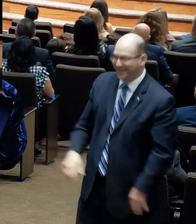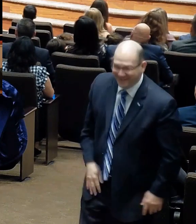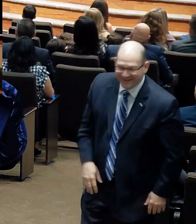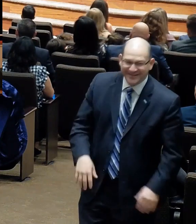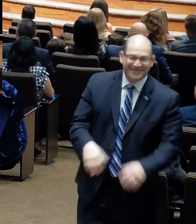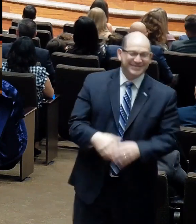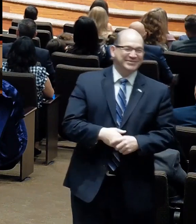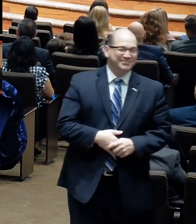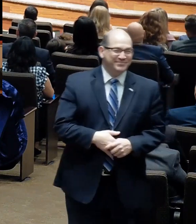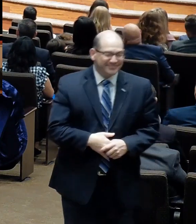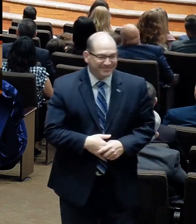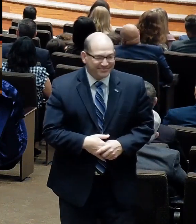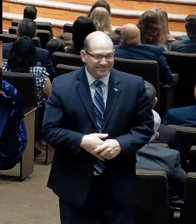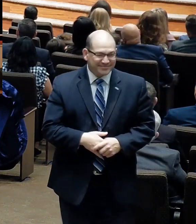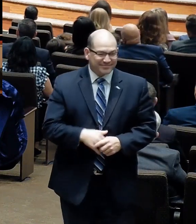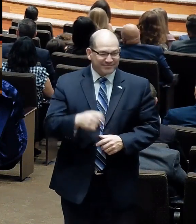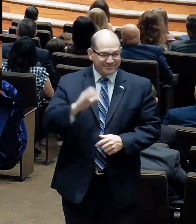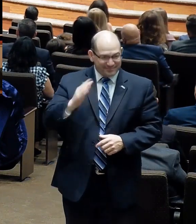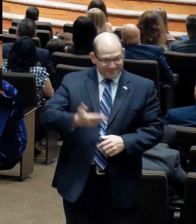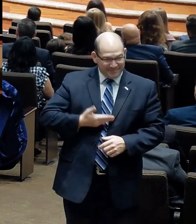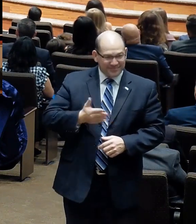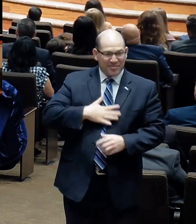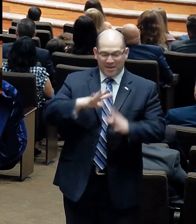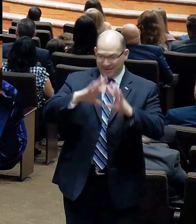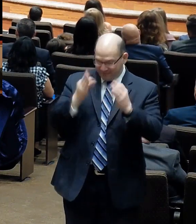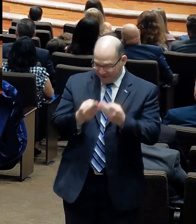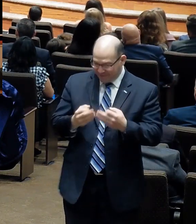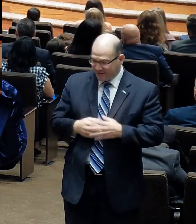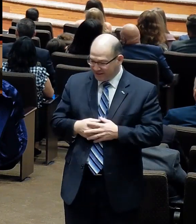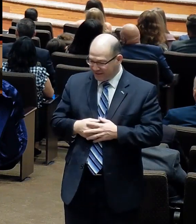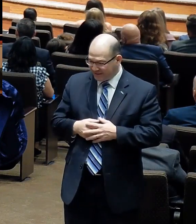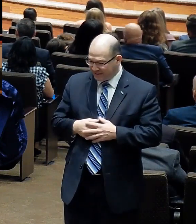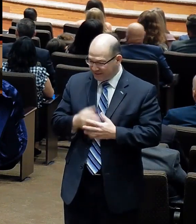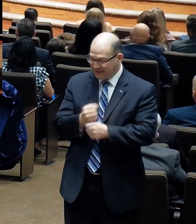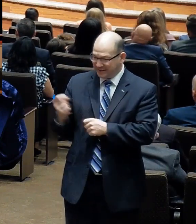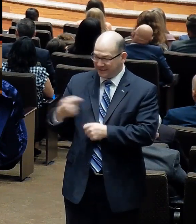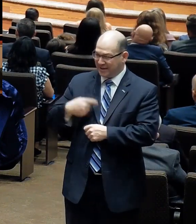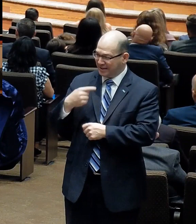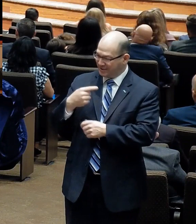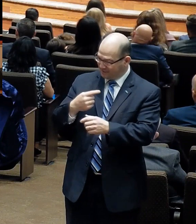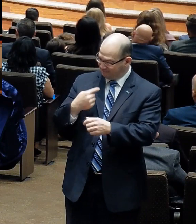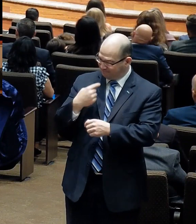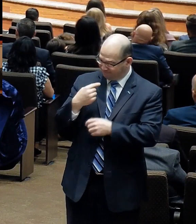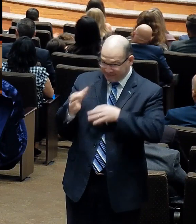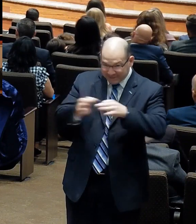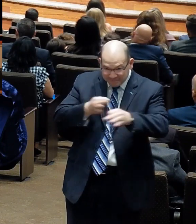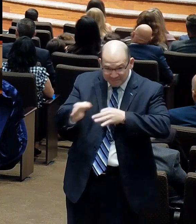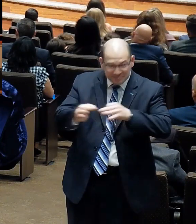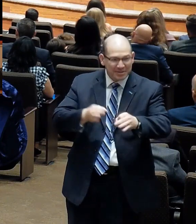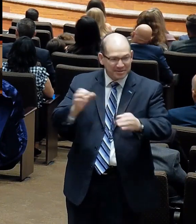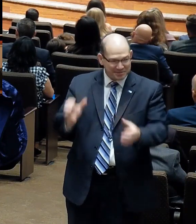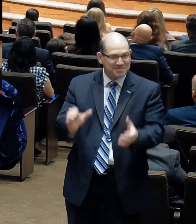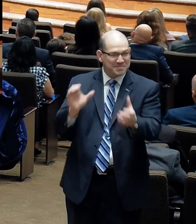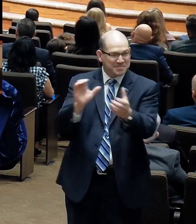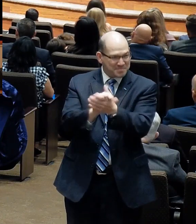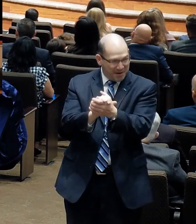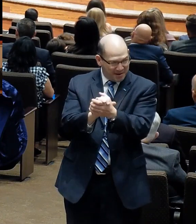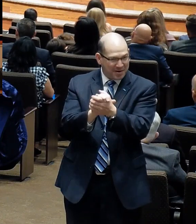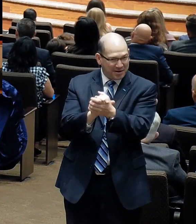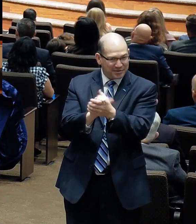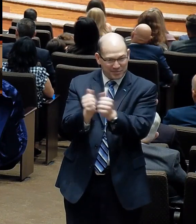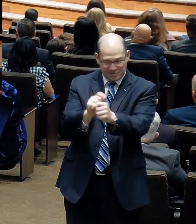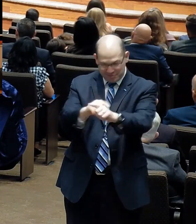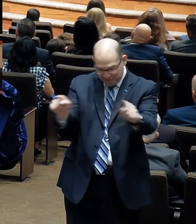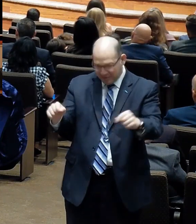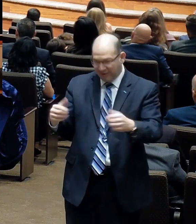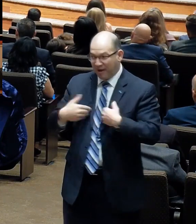But as I was introduced to my family last year, I was transparent. I shared some of the realness of our marriage. I let you know that while we have a wonderful marriage,